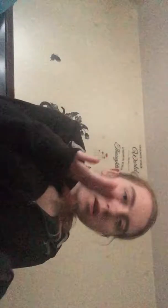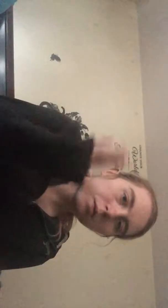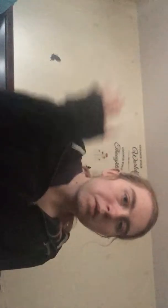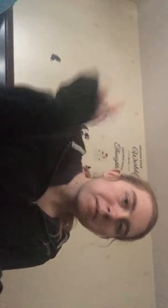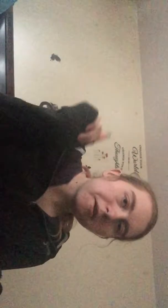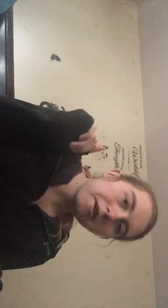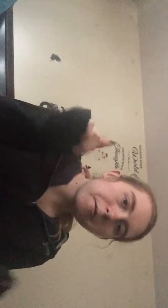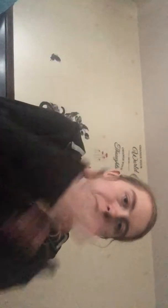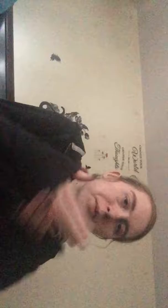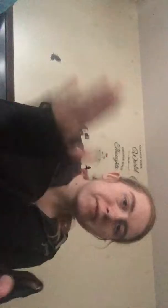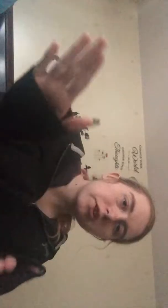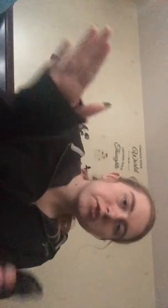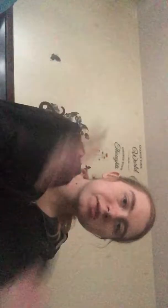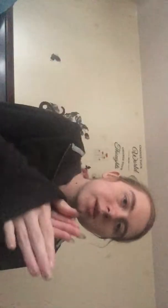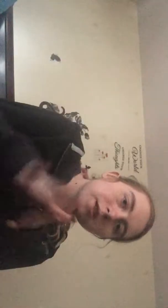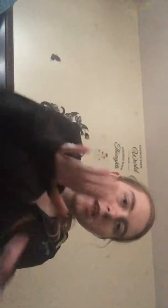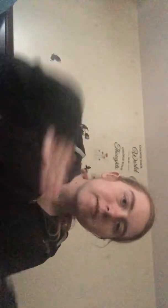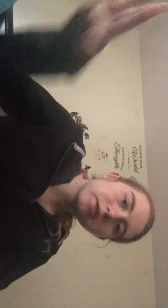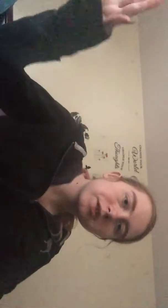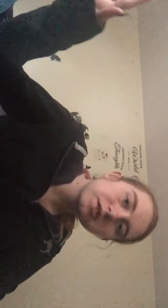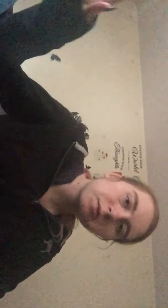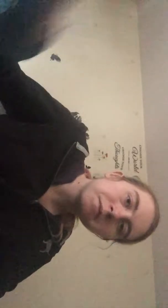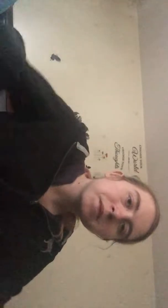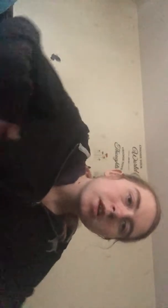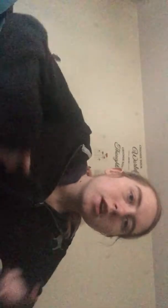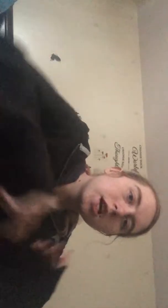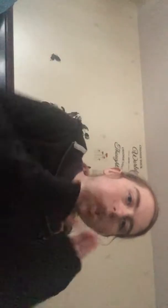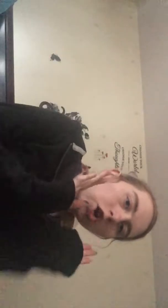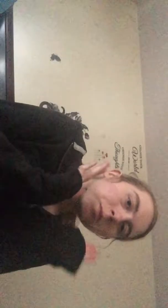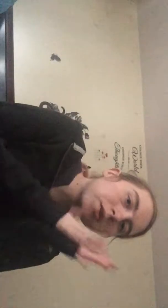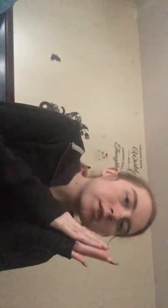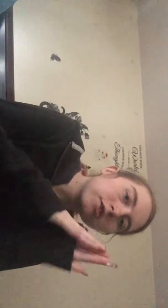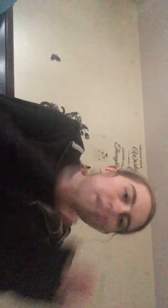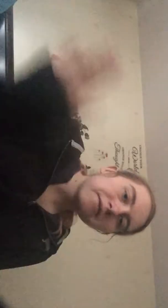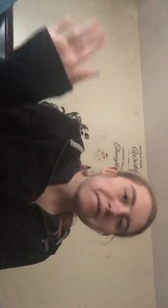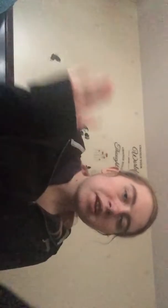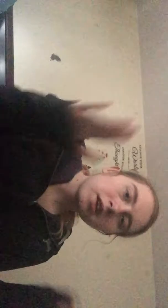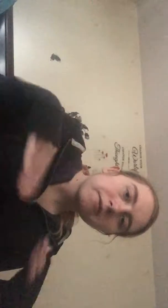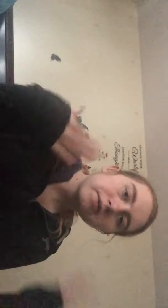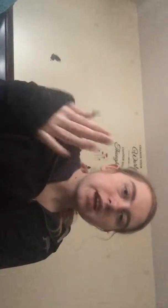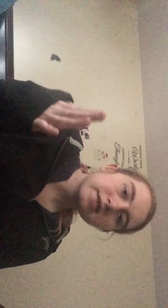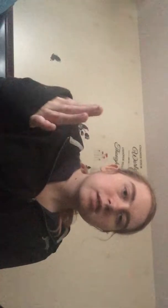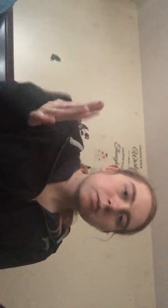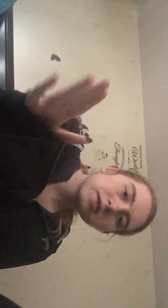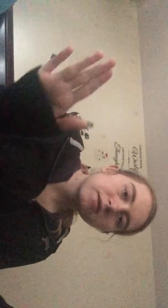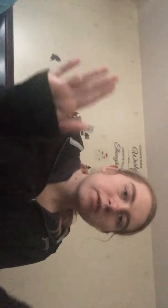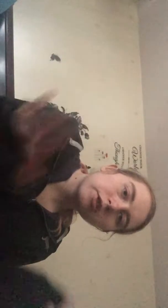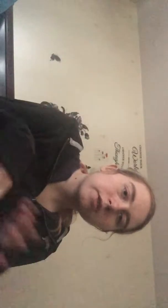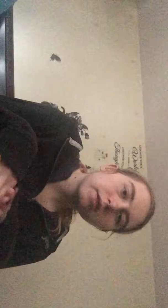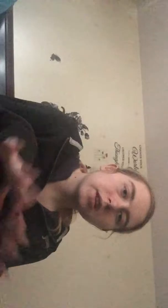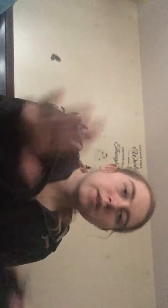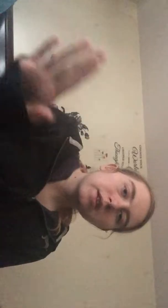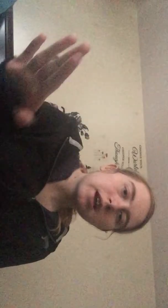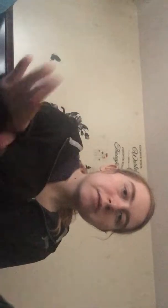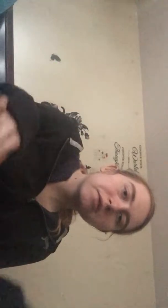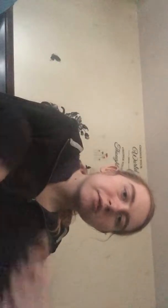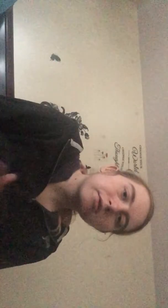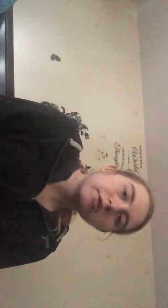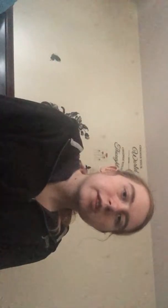what I'm what my fears and everything's about and I hope you guys are having a fantastic quest of your eating afternoon or